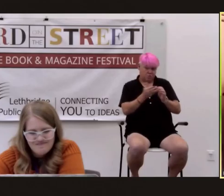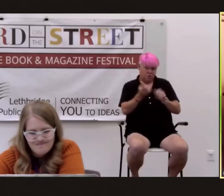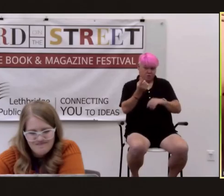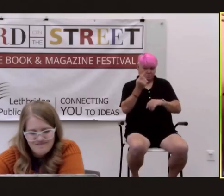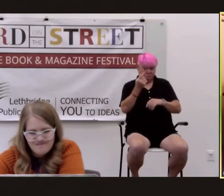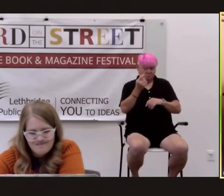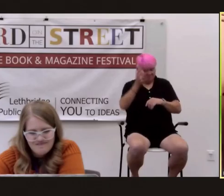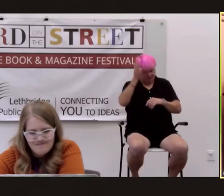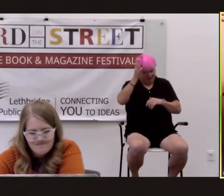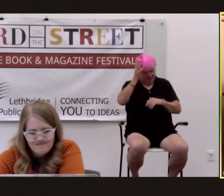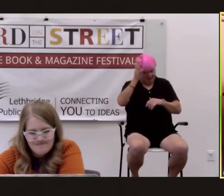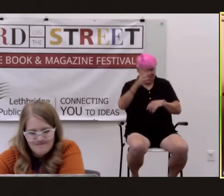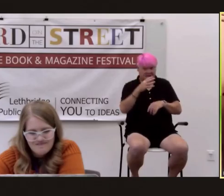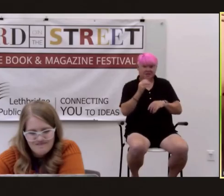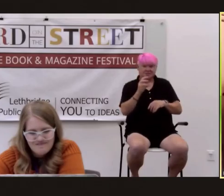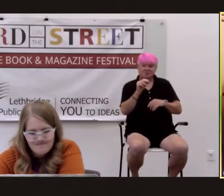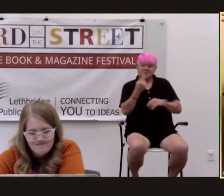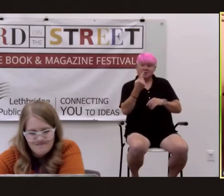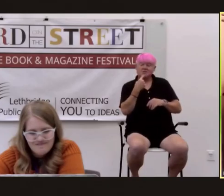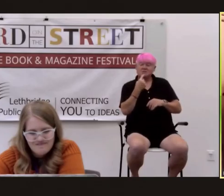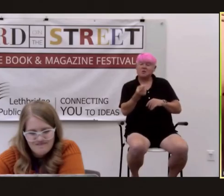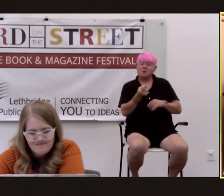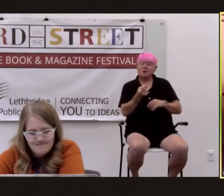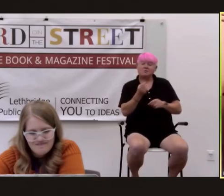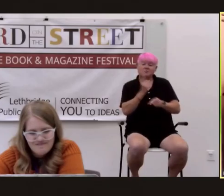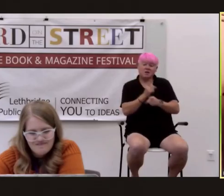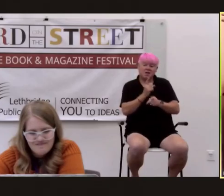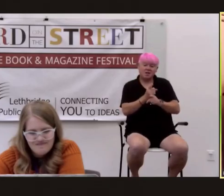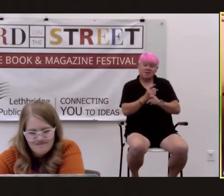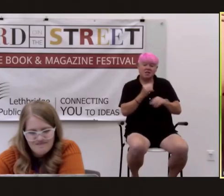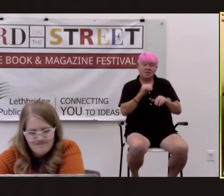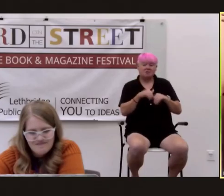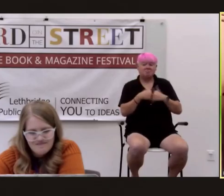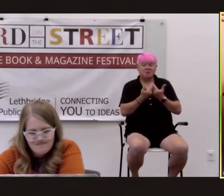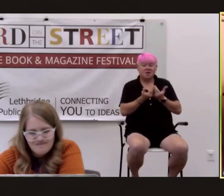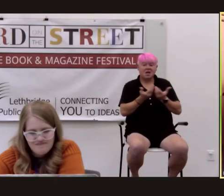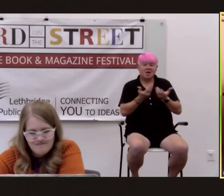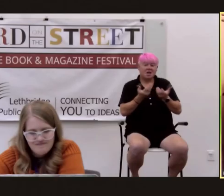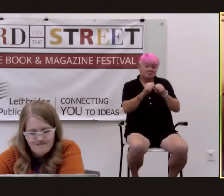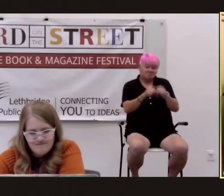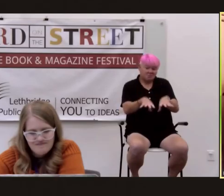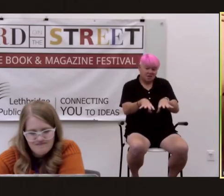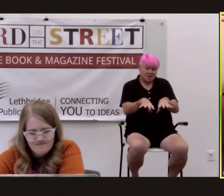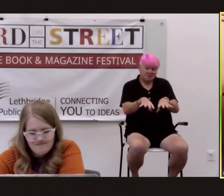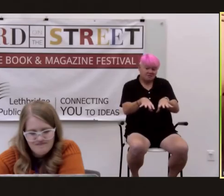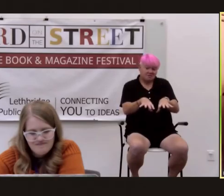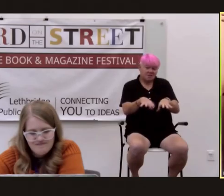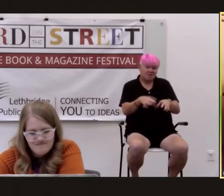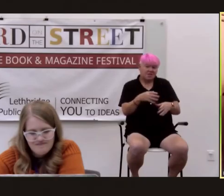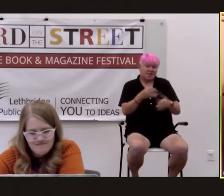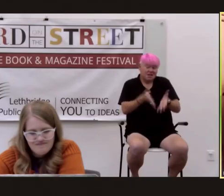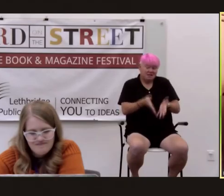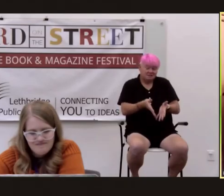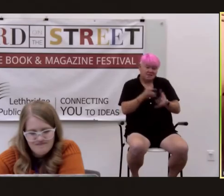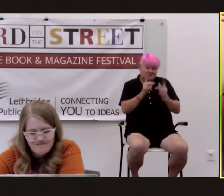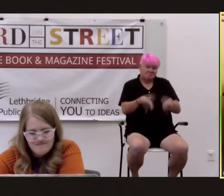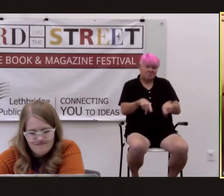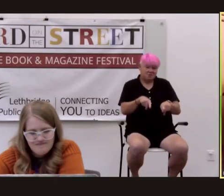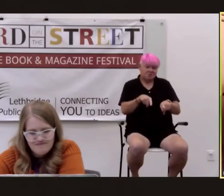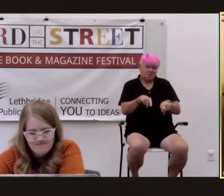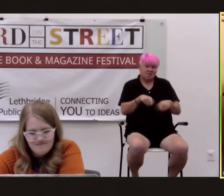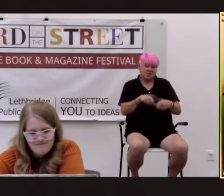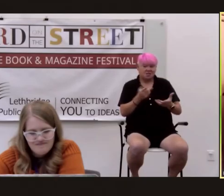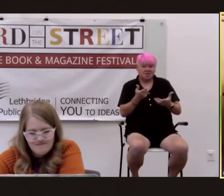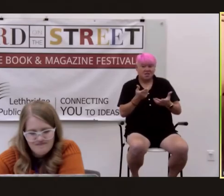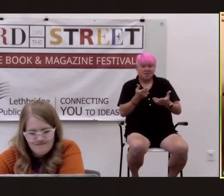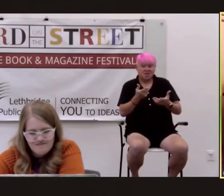properly and i'm gonna talk about maybe how his abandonment left his mistress bereft and she committed and he's suicide